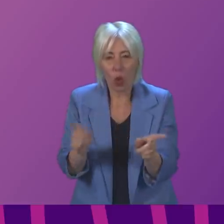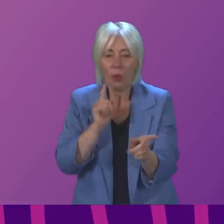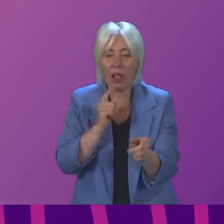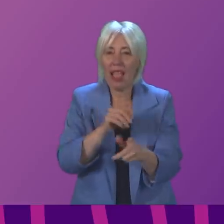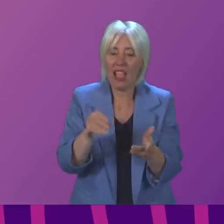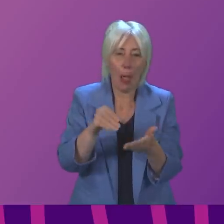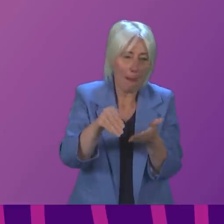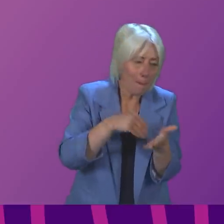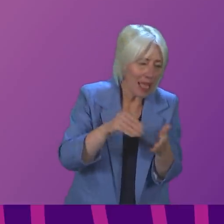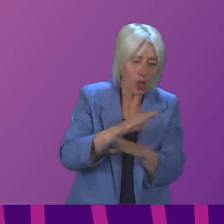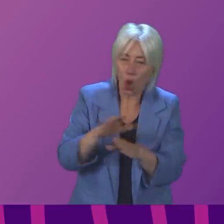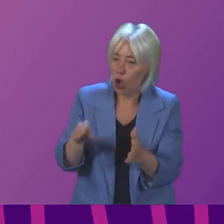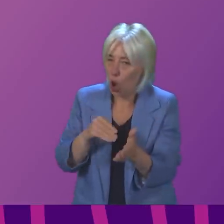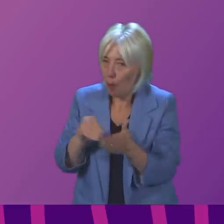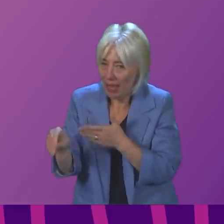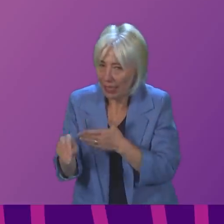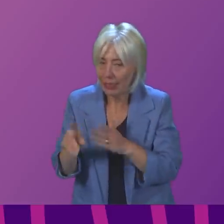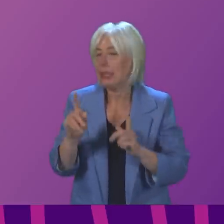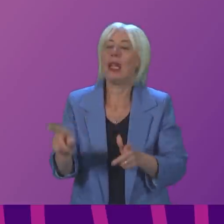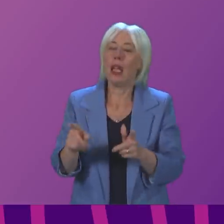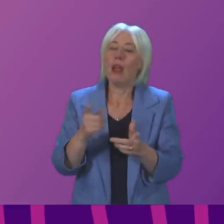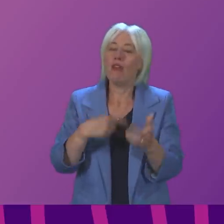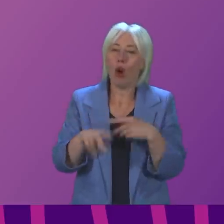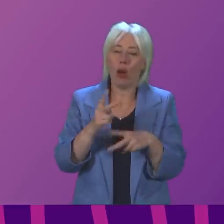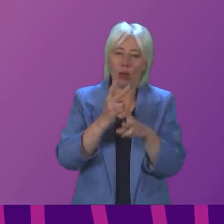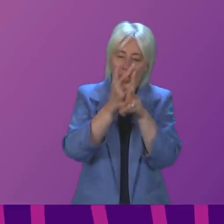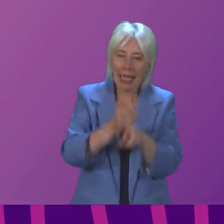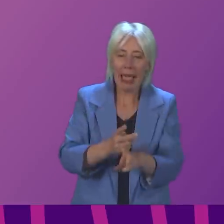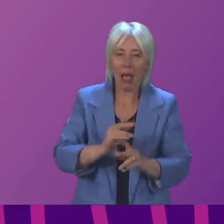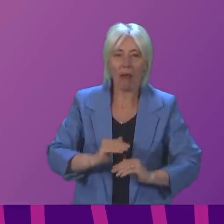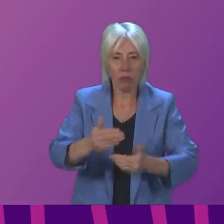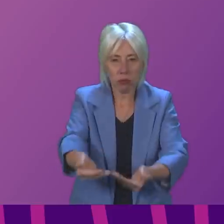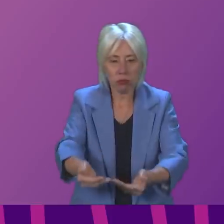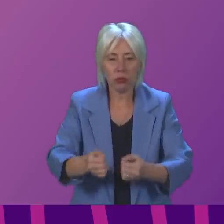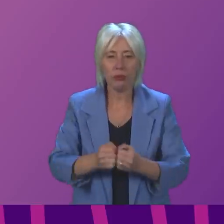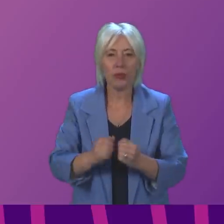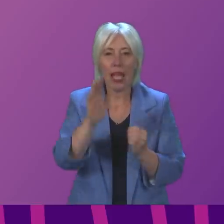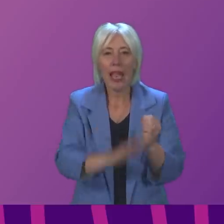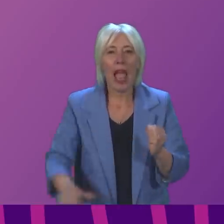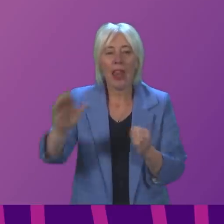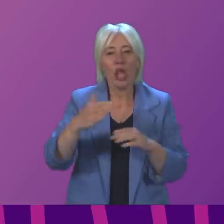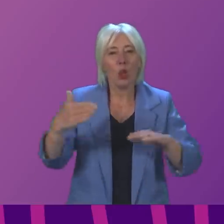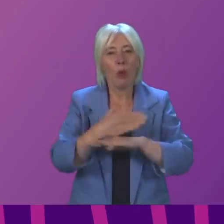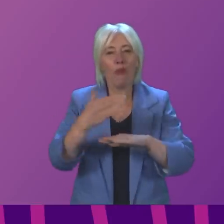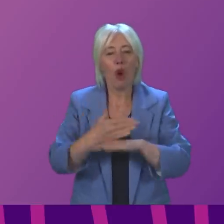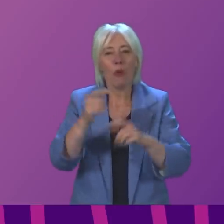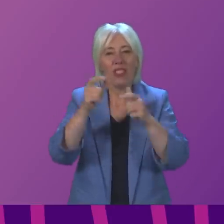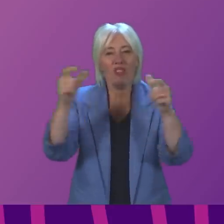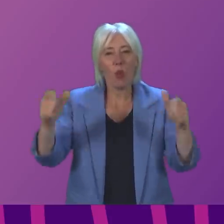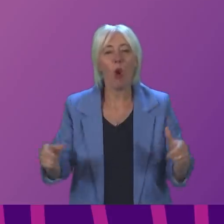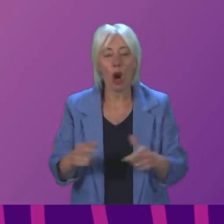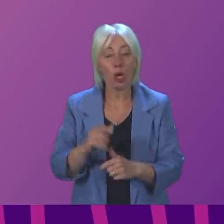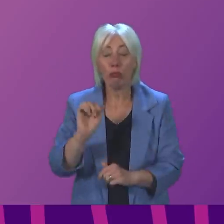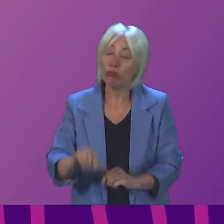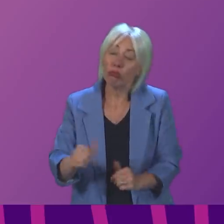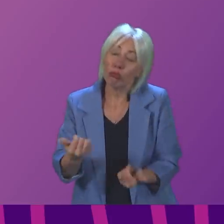or a paid basis, all those who provide care across the country. In terms of the national performance framework, I think that is a very reasonable point